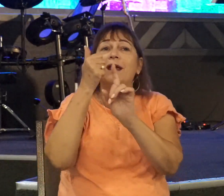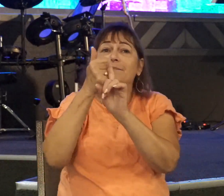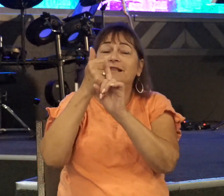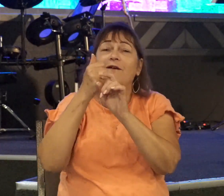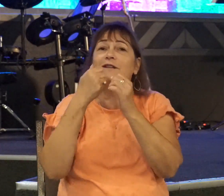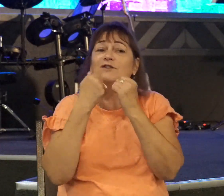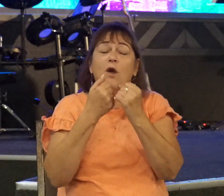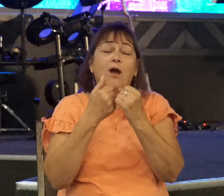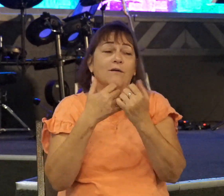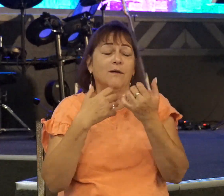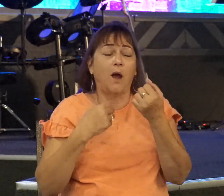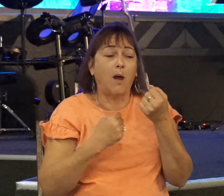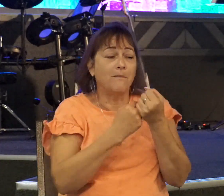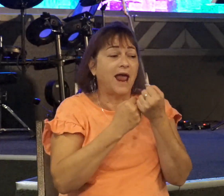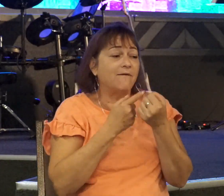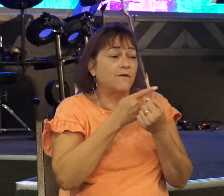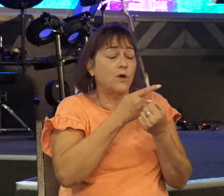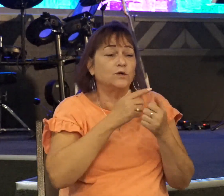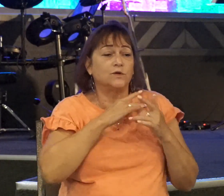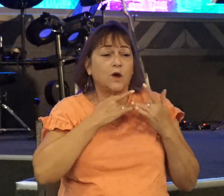those whose heart is loyal to him.